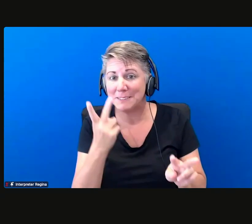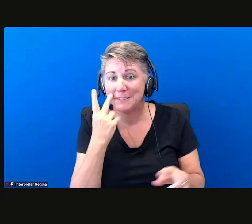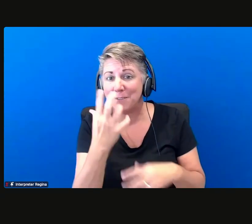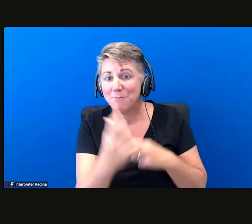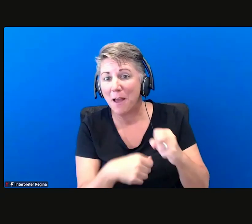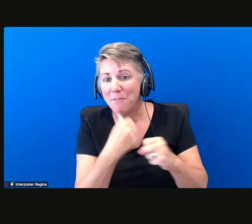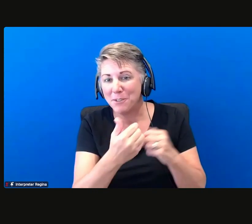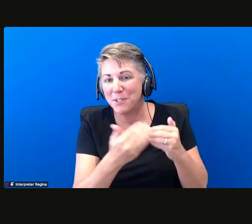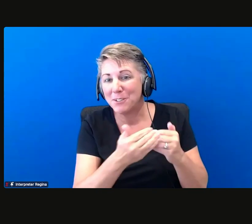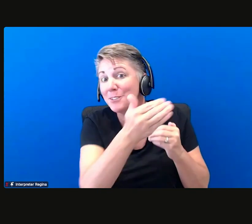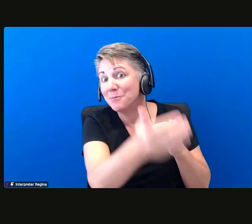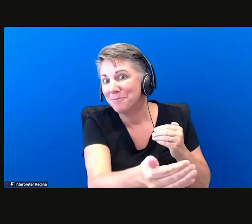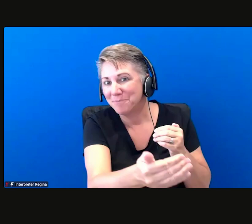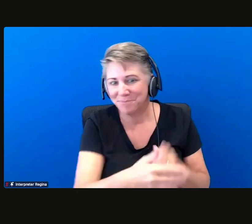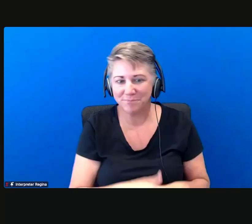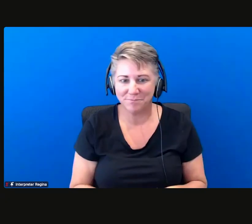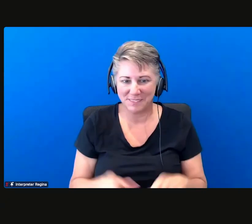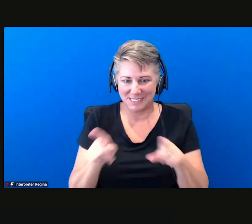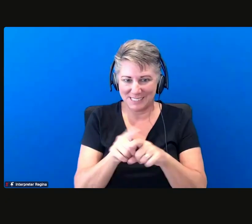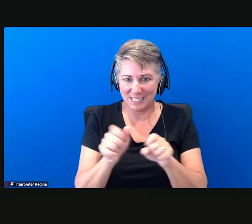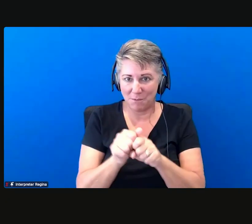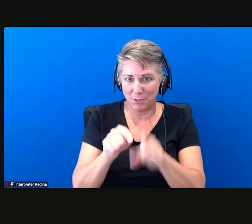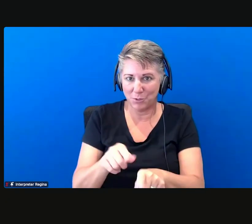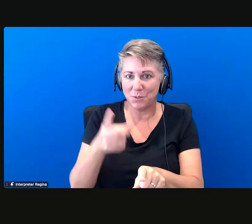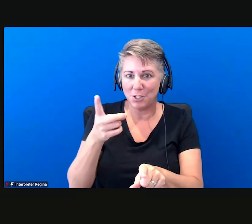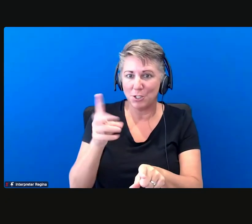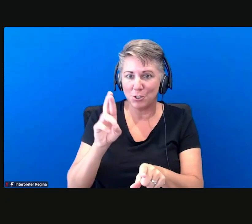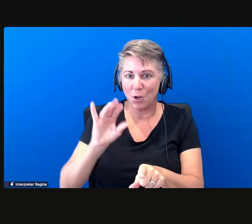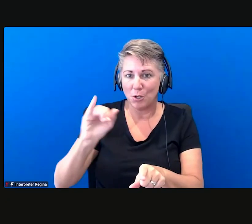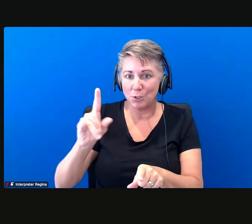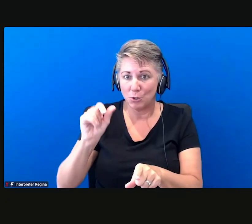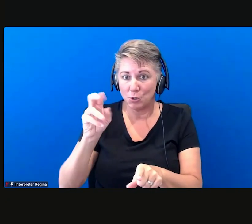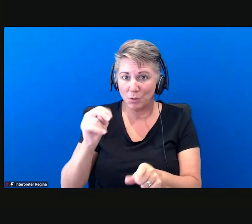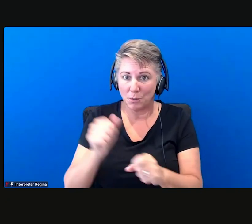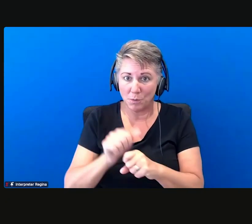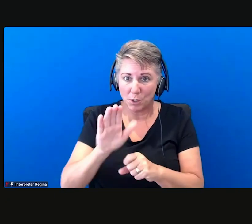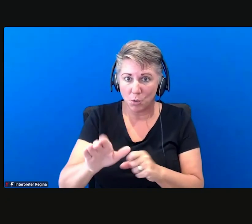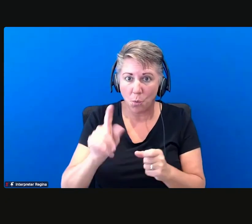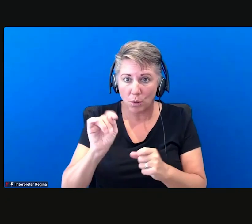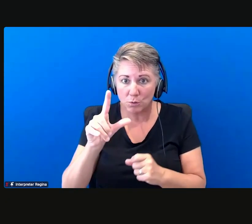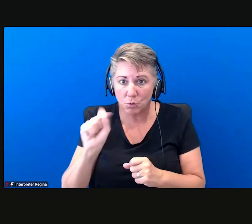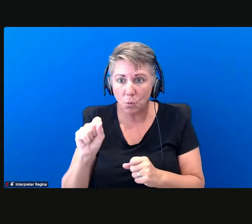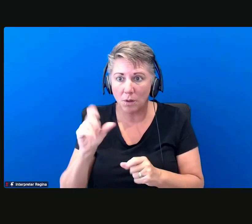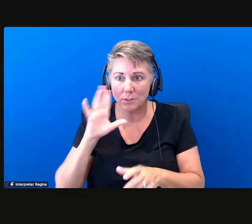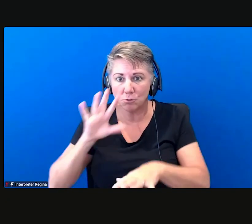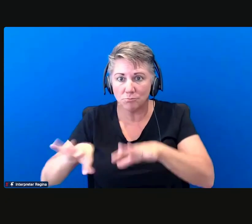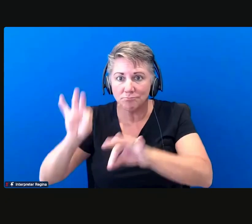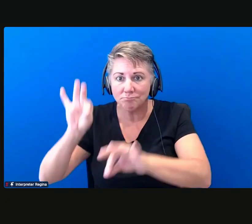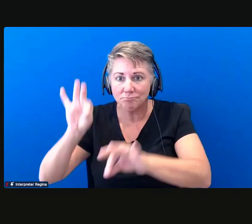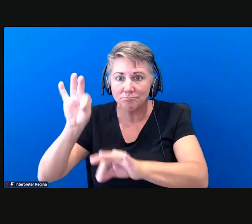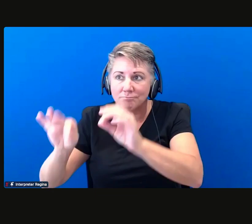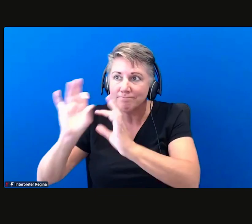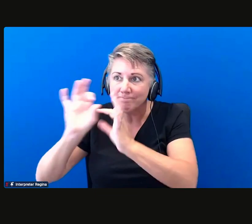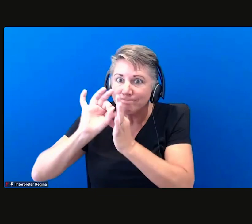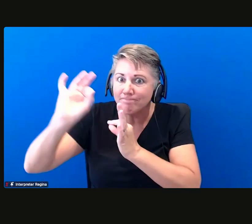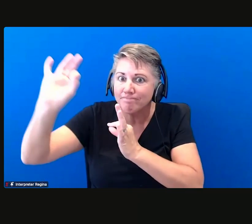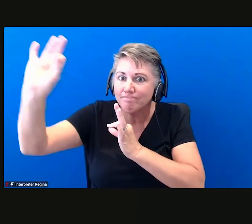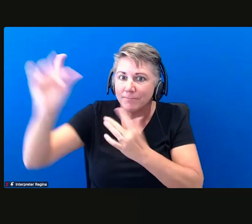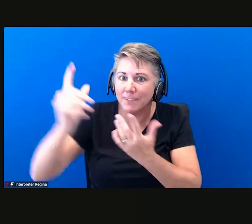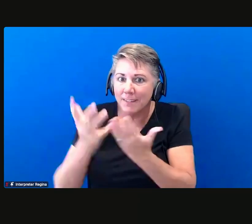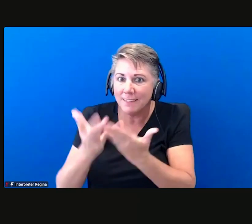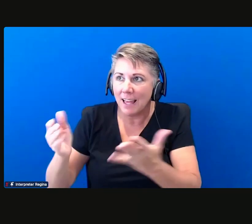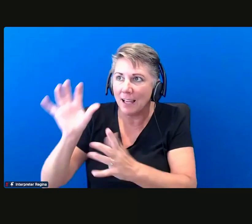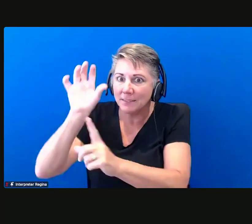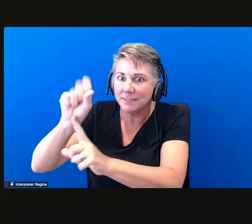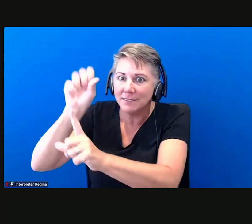too dr julian um you know with the different types of tools that you're creating for discoveries up on mauna kea i can only imagine what the